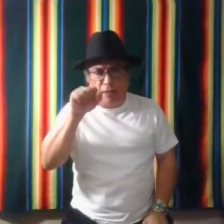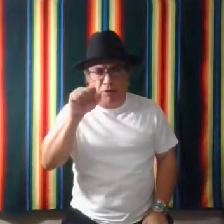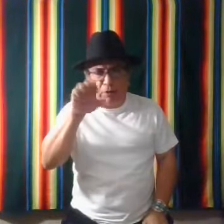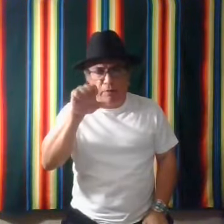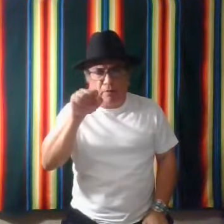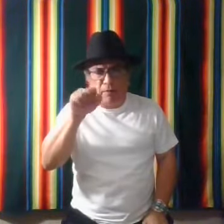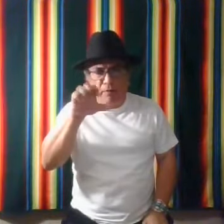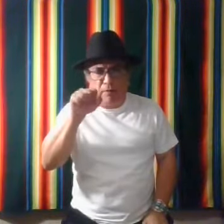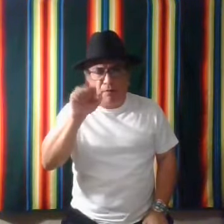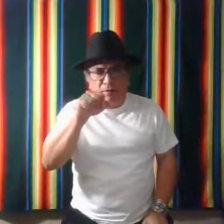it, chew it.